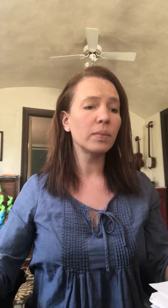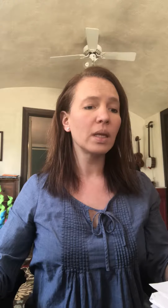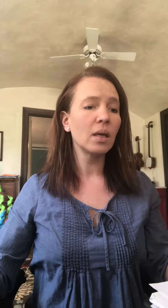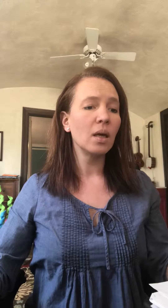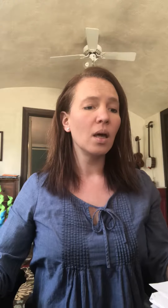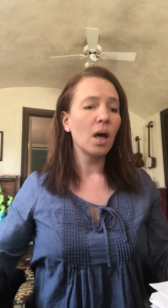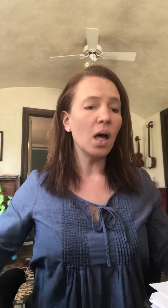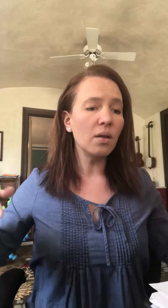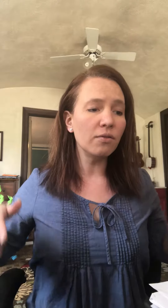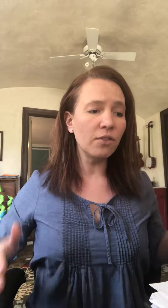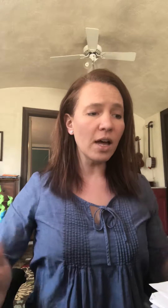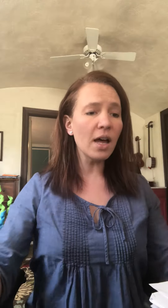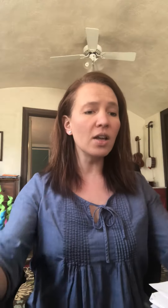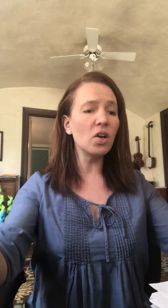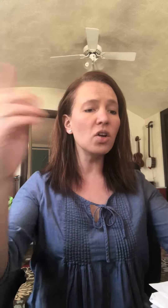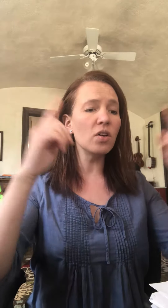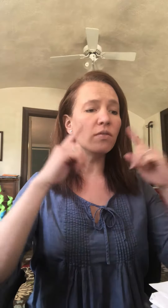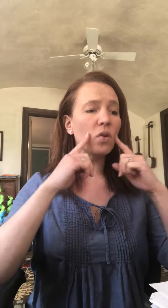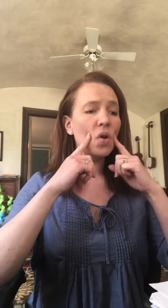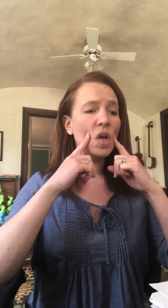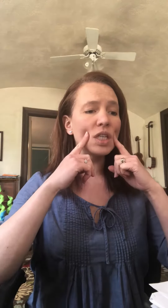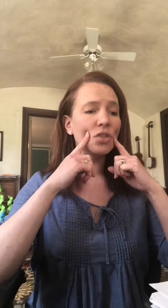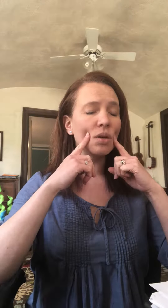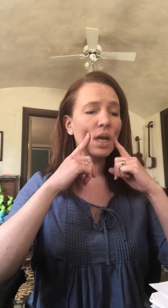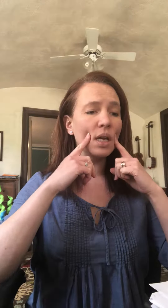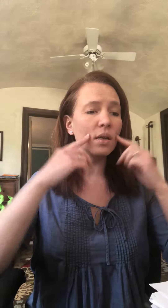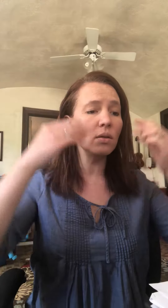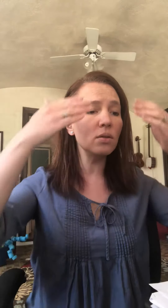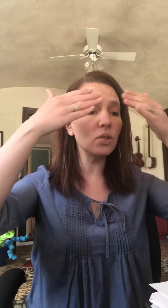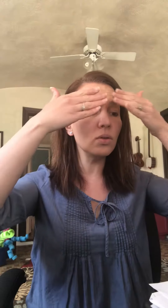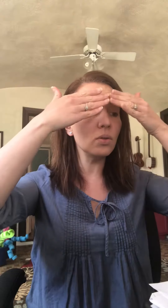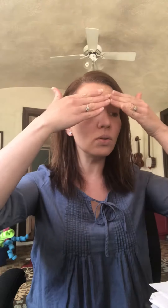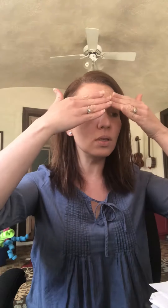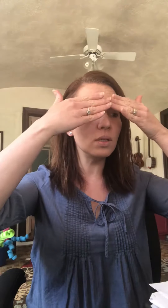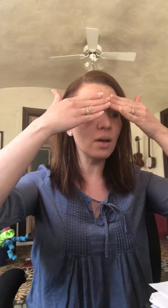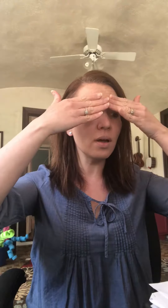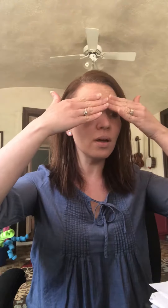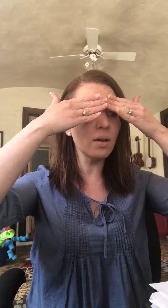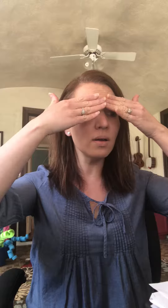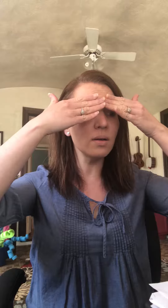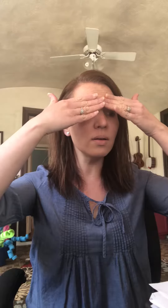I'll follow your voice straight into the dark